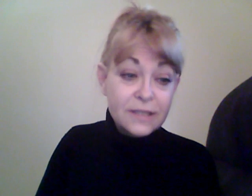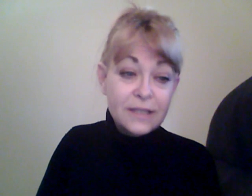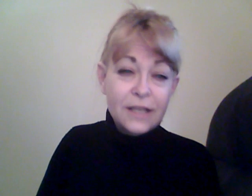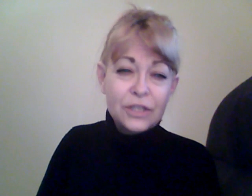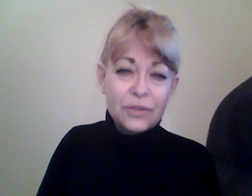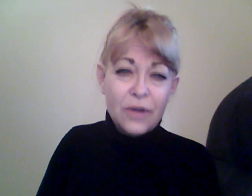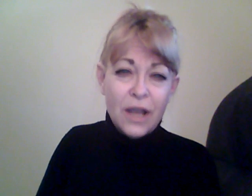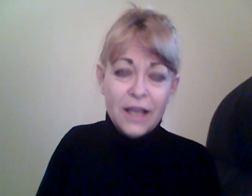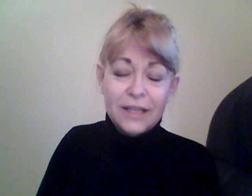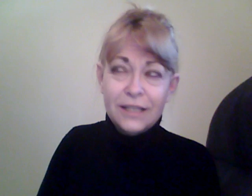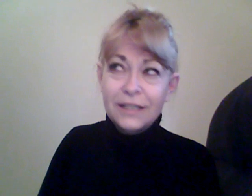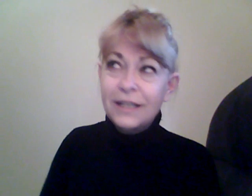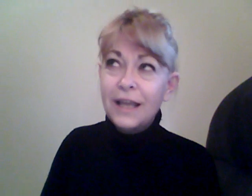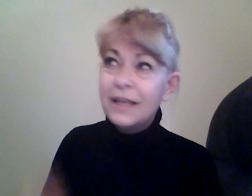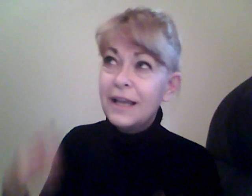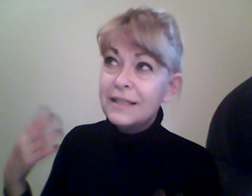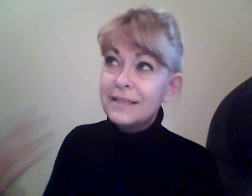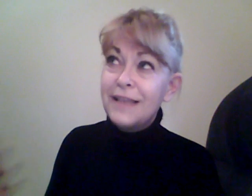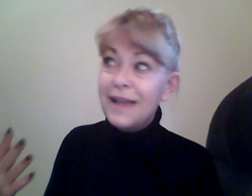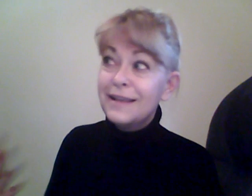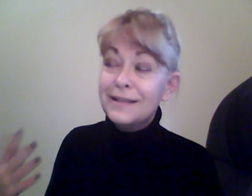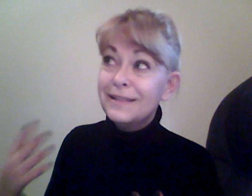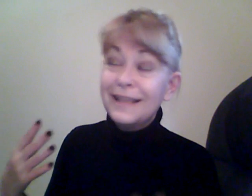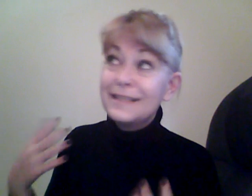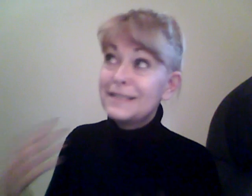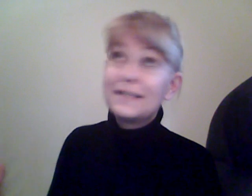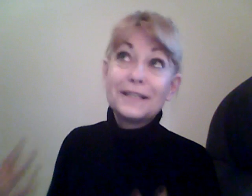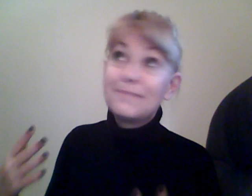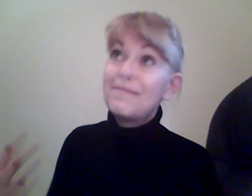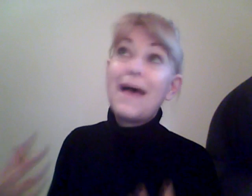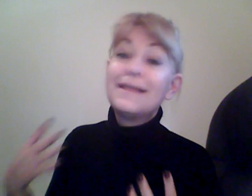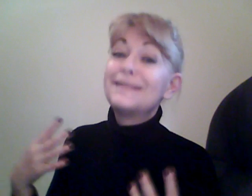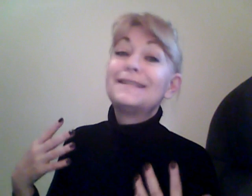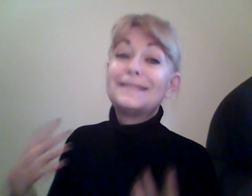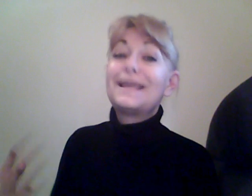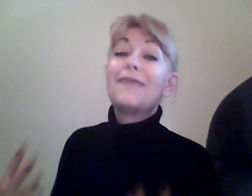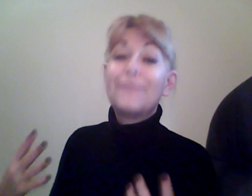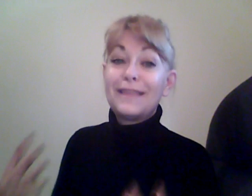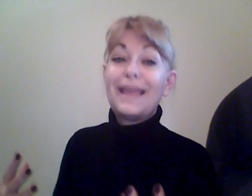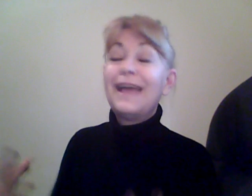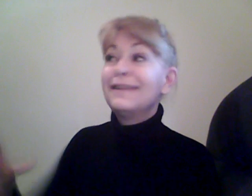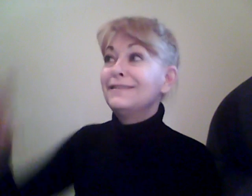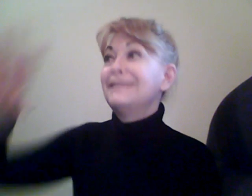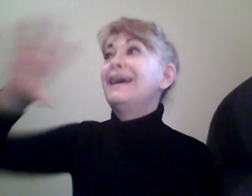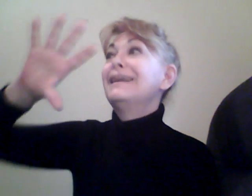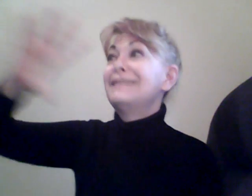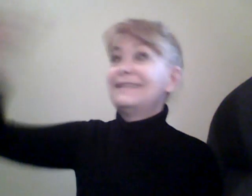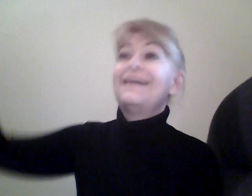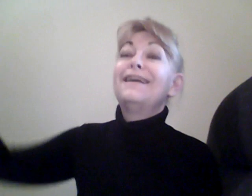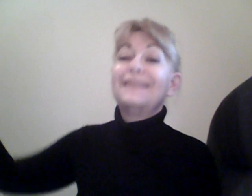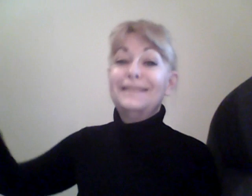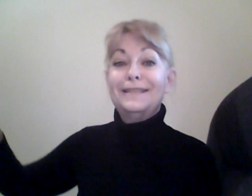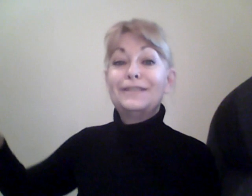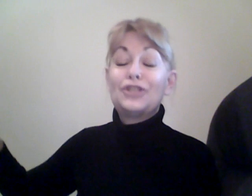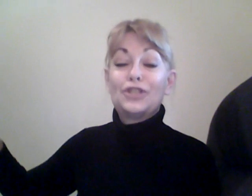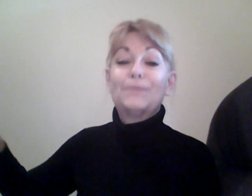in nature. I needed, I, I sat in, like, six baths a day with candles and had a sign that says, just